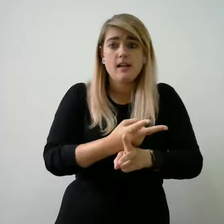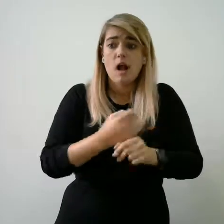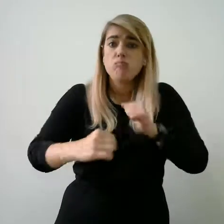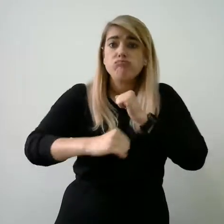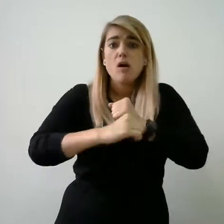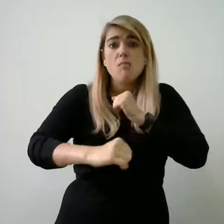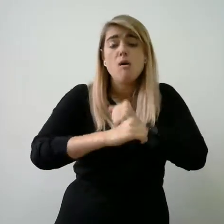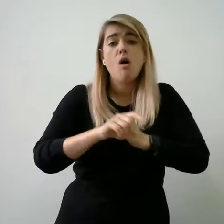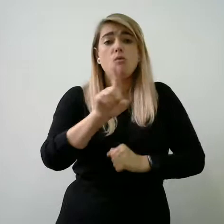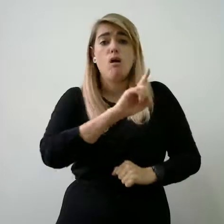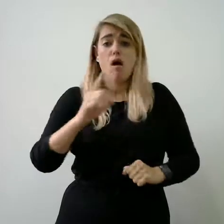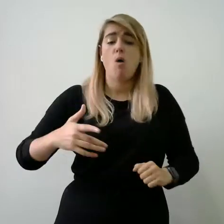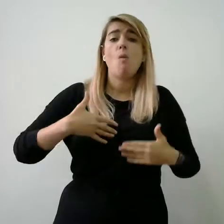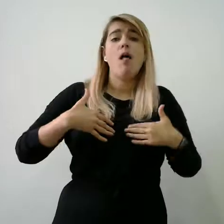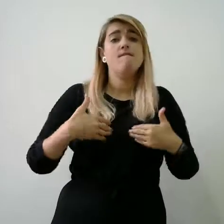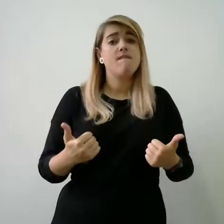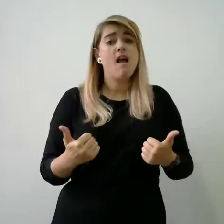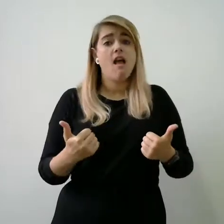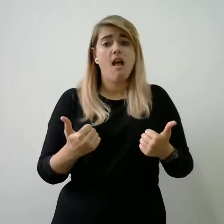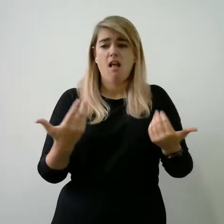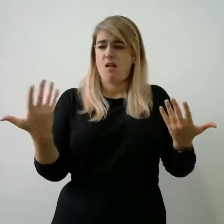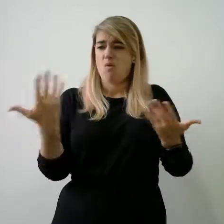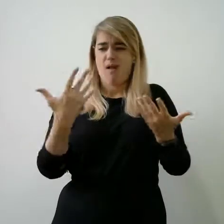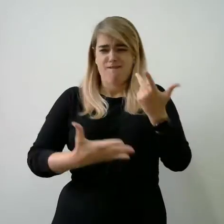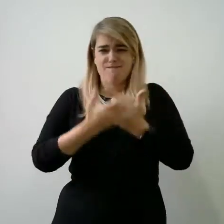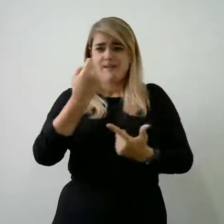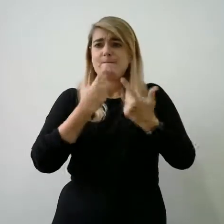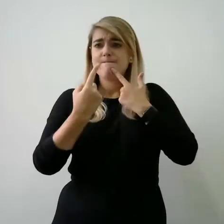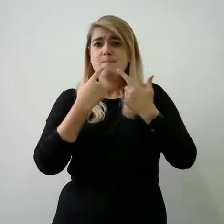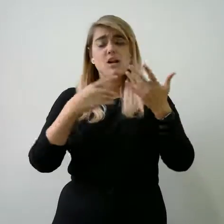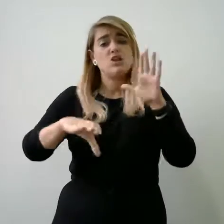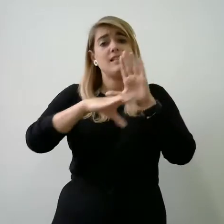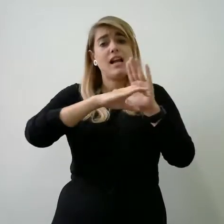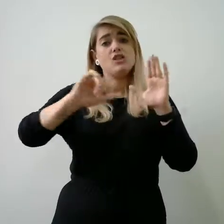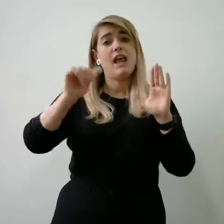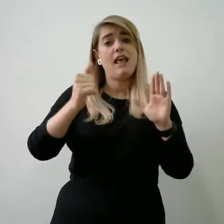is set out in Section 11 of the Children Act 2004.